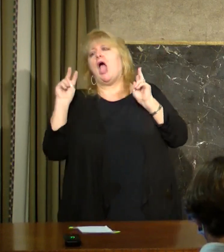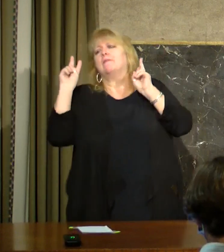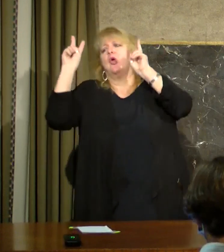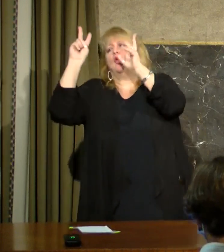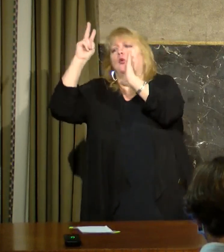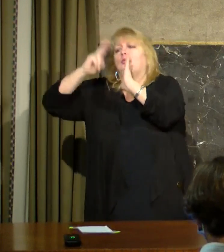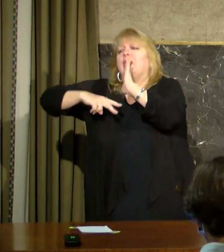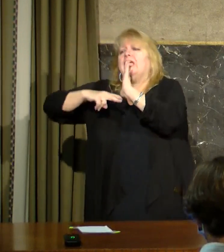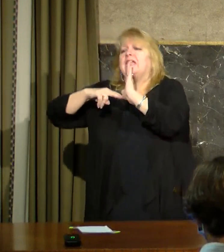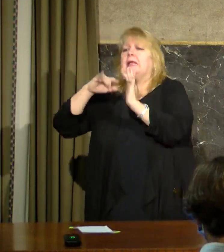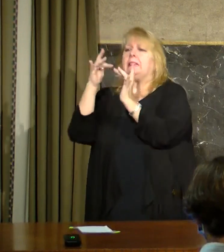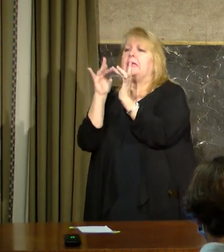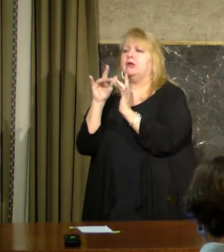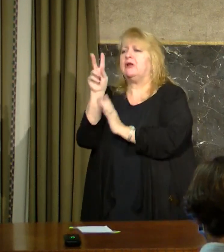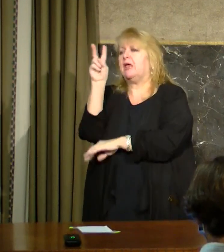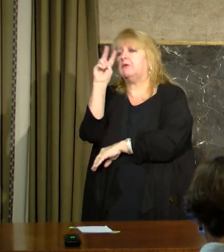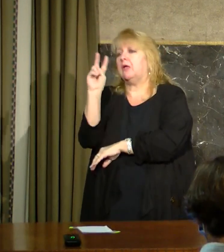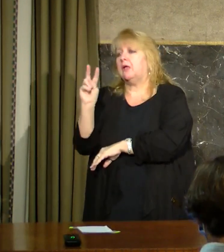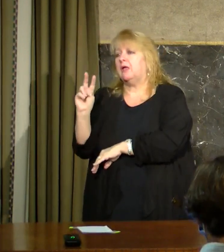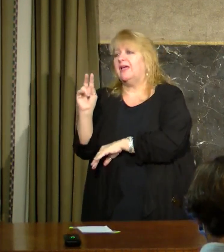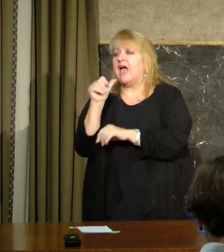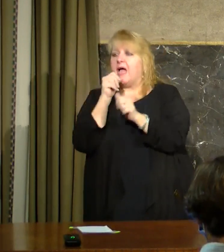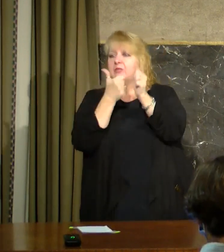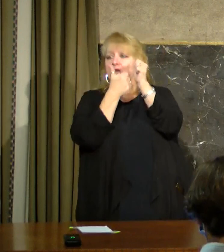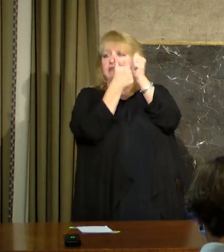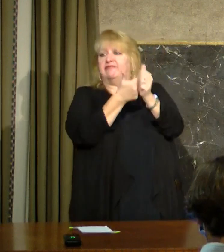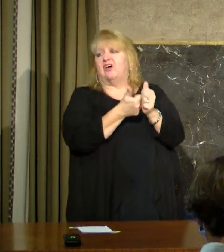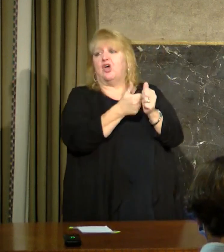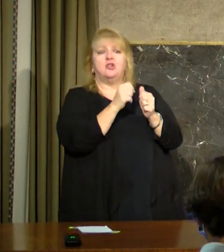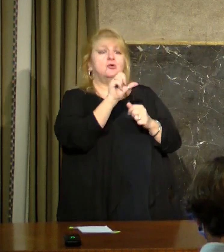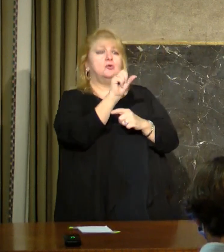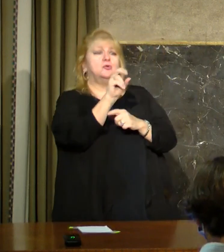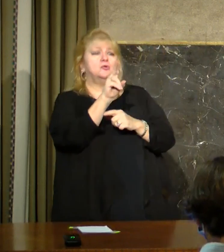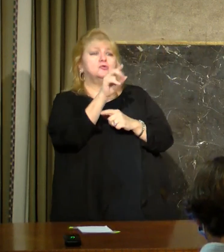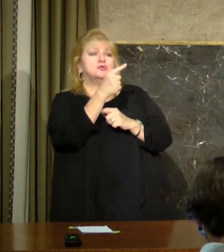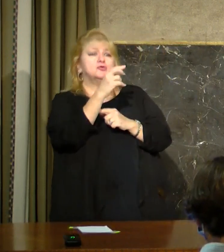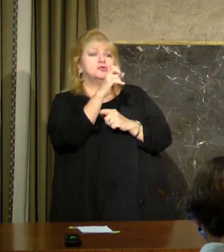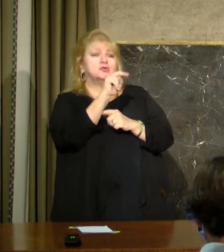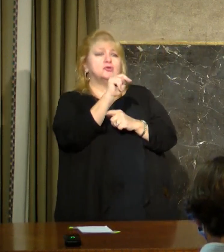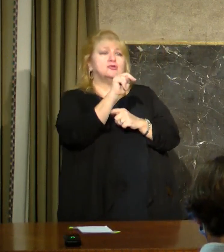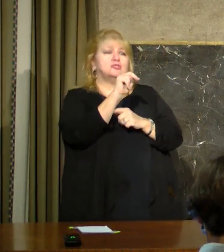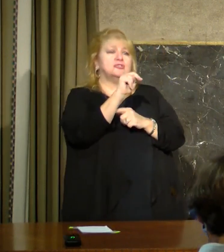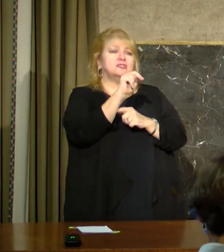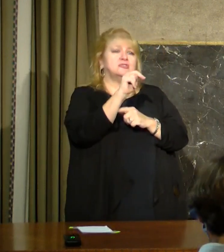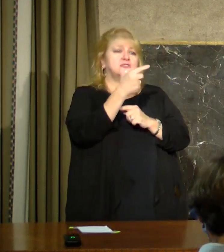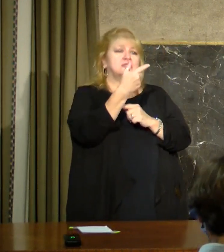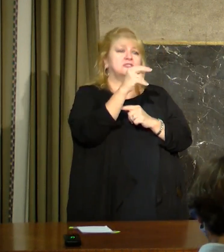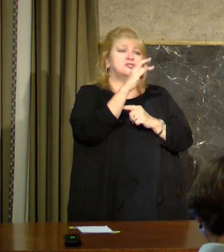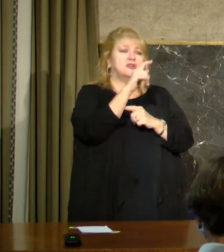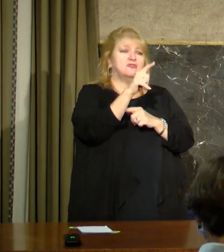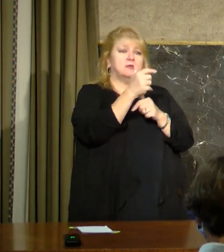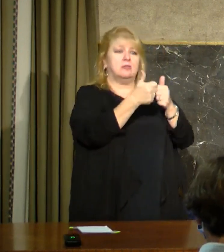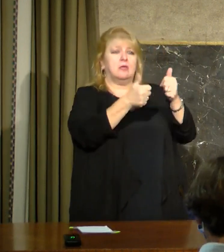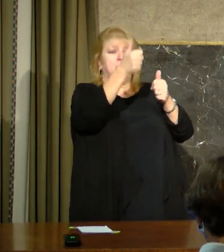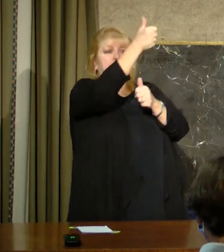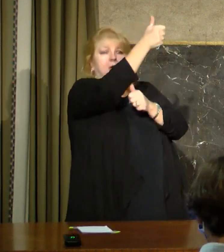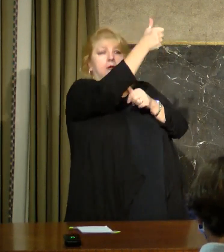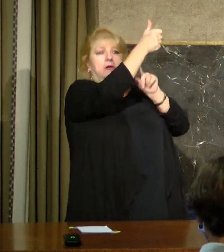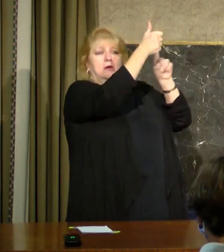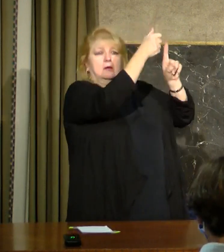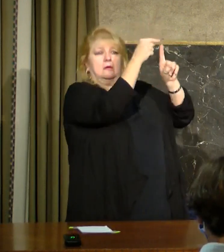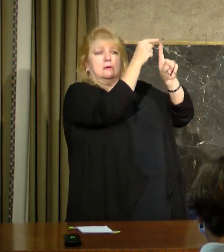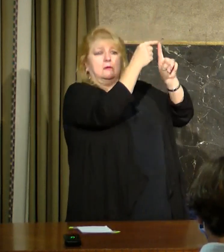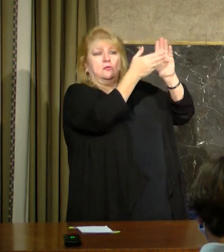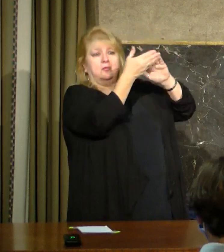U.S. Surgeon General or Dr. Redfield who runs the CDC or Dr. Fauci or Dr. Burks. I'm just going to